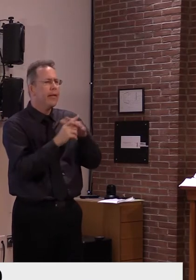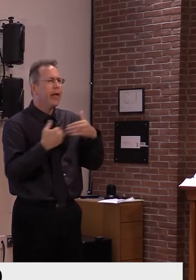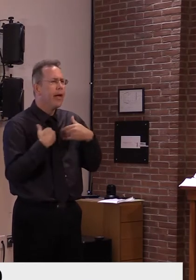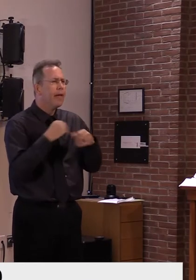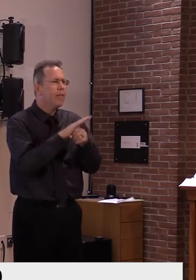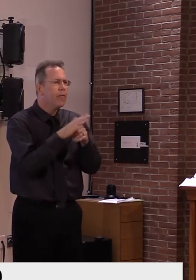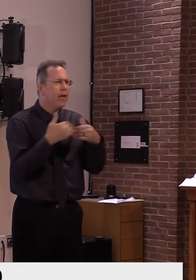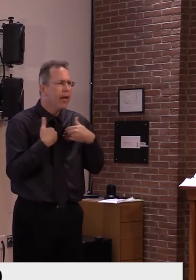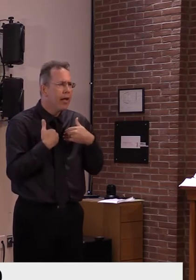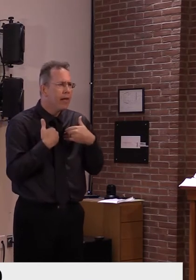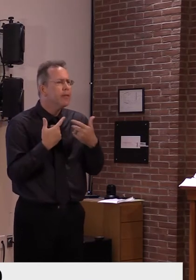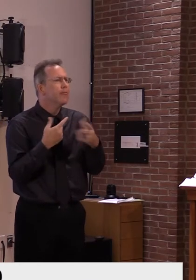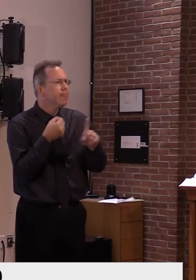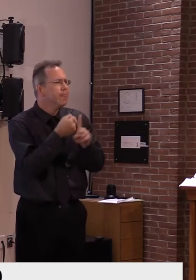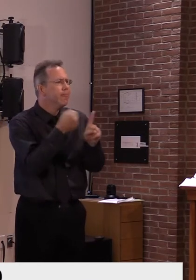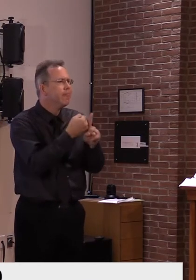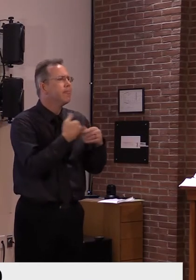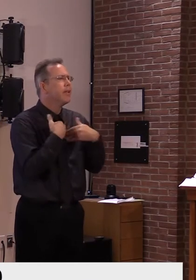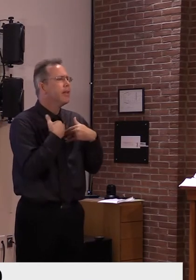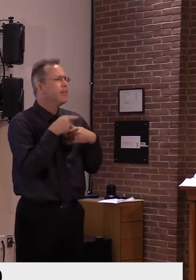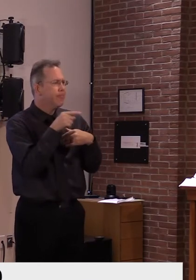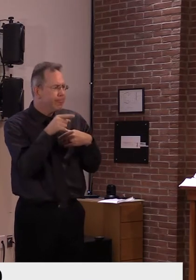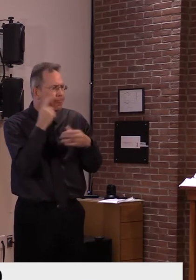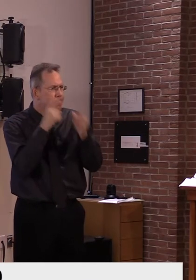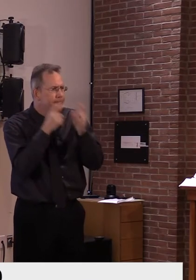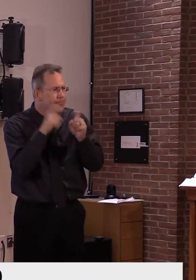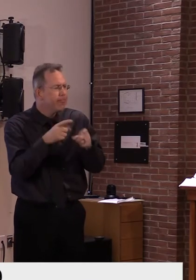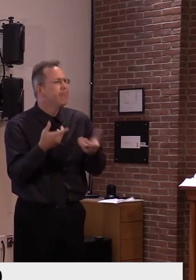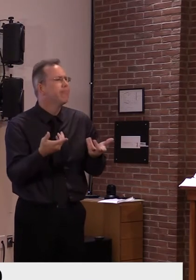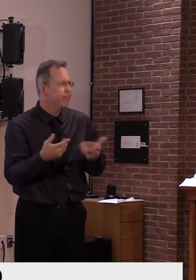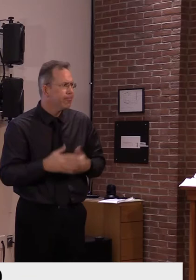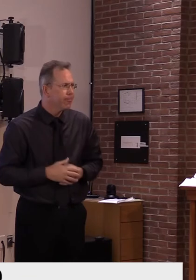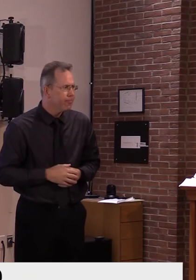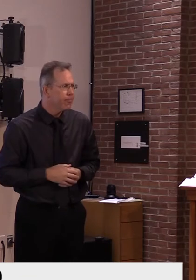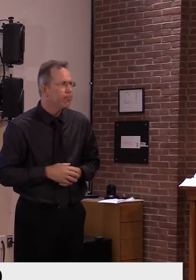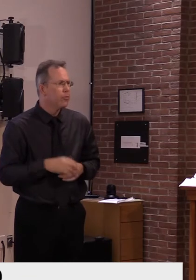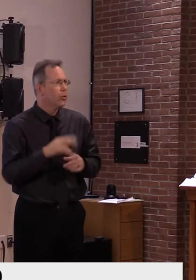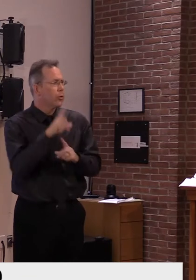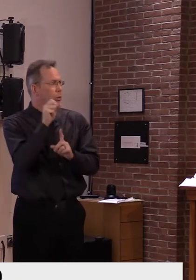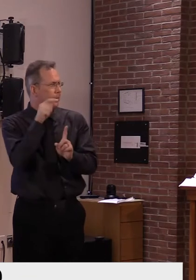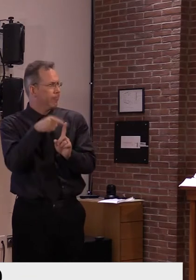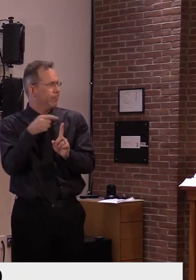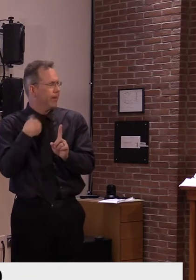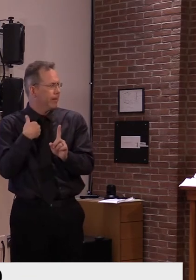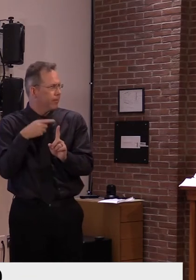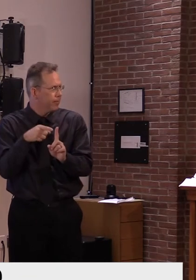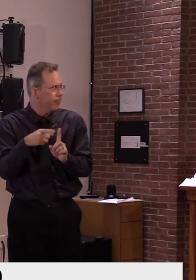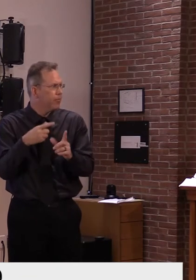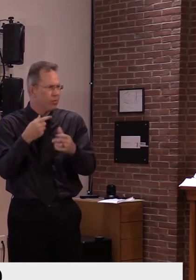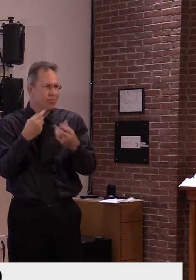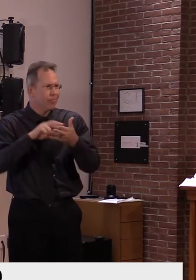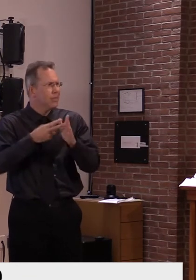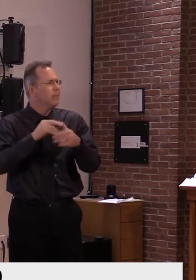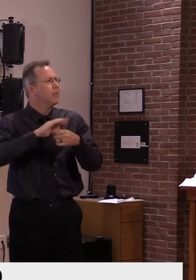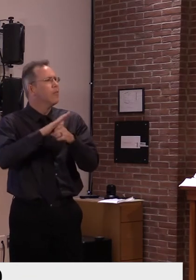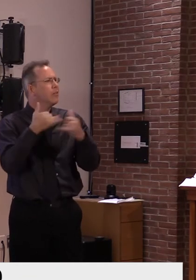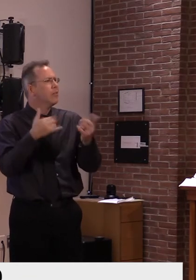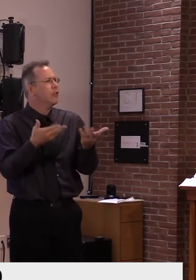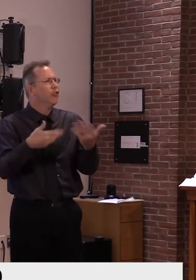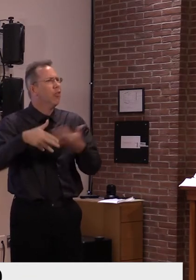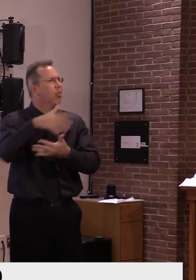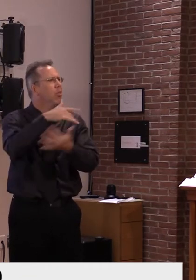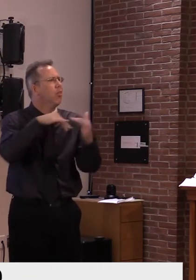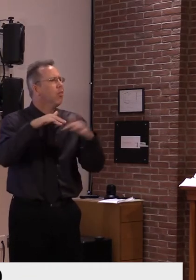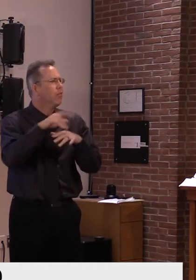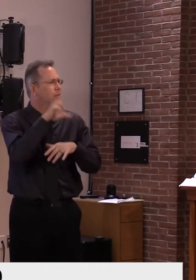few weeks At the national level, again, indicative of more virus circulating across the country. If we compare that to